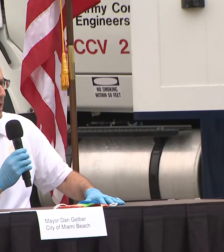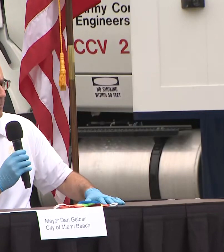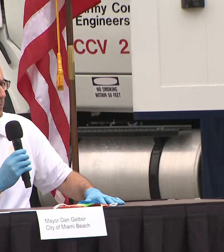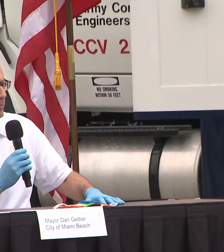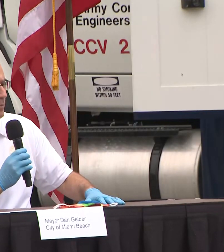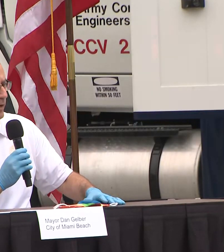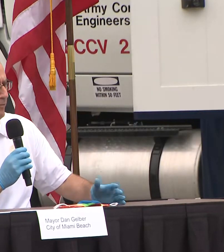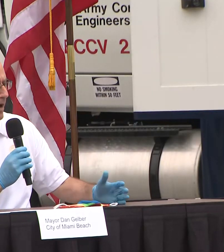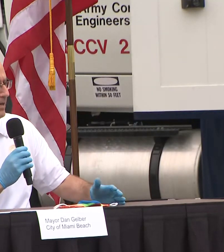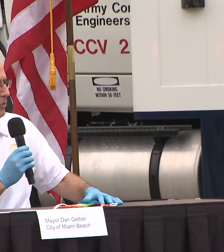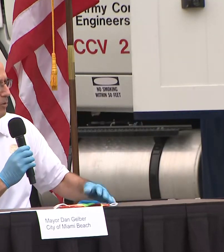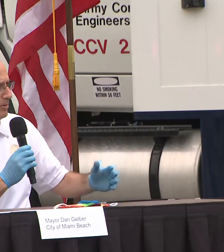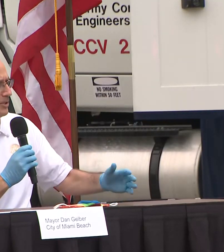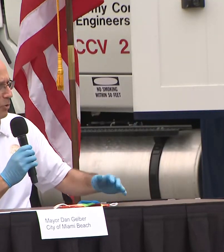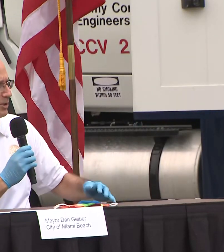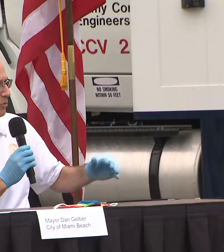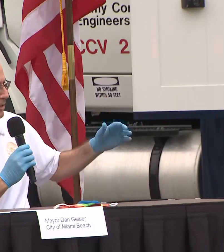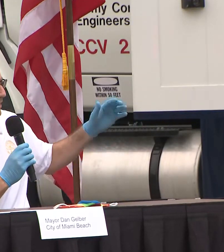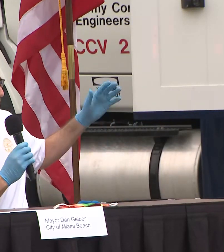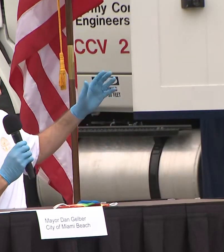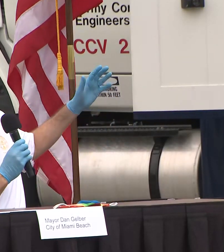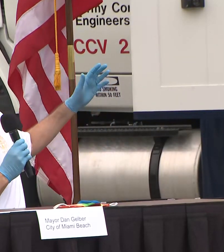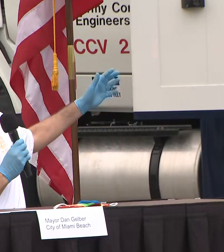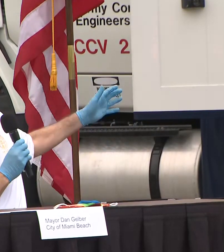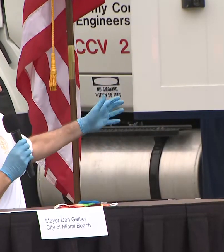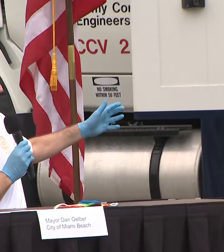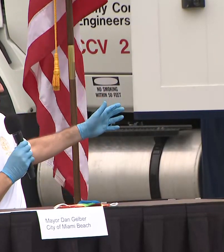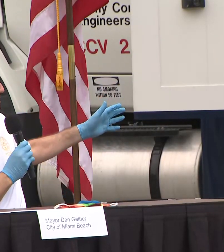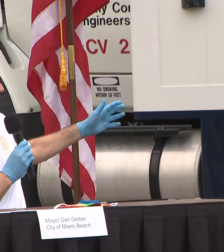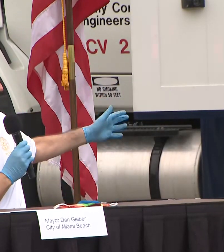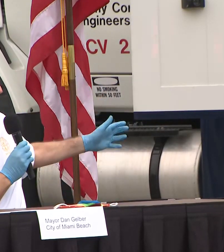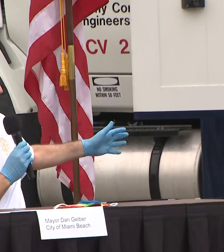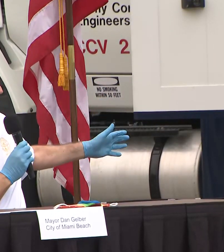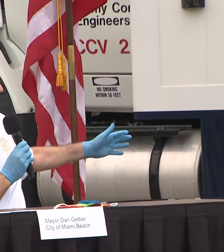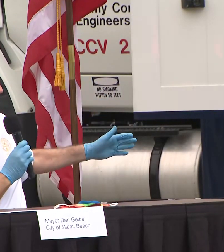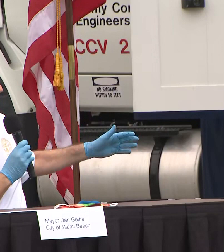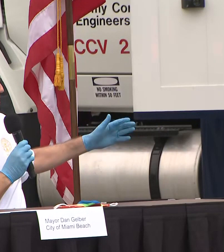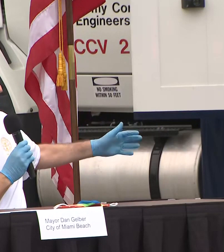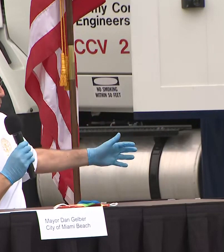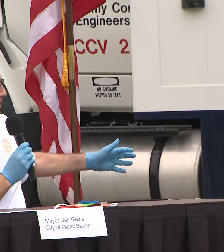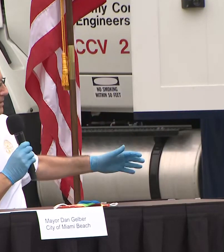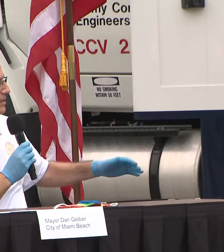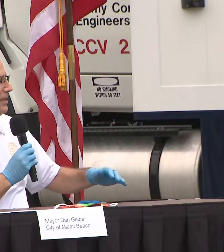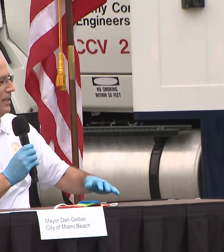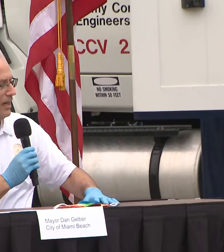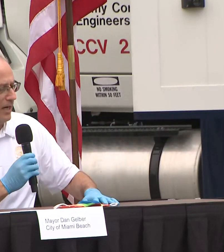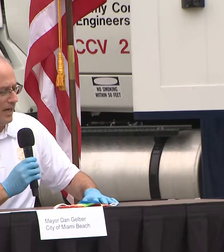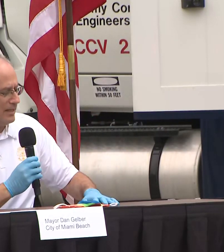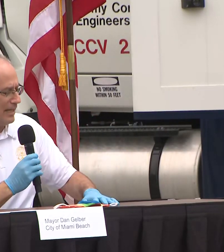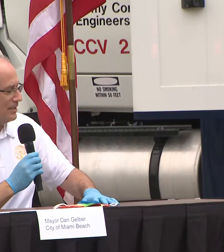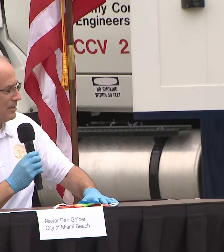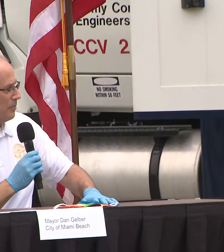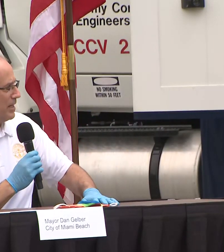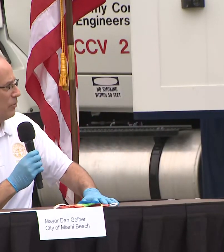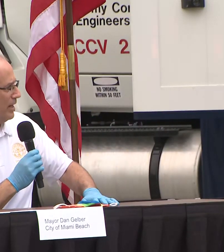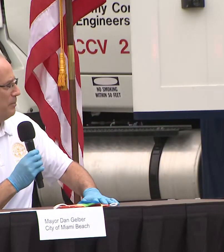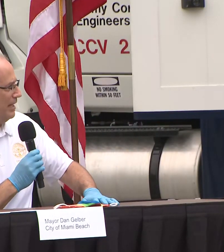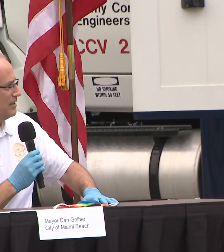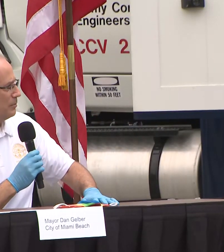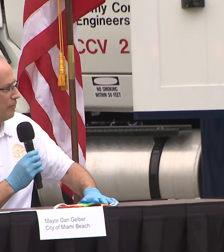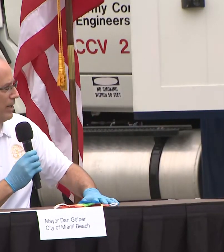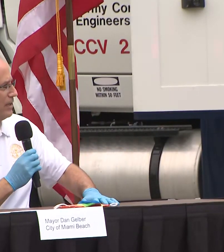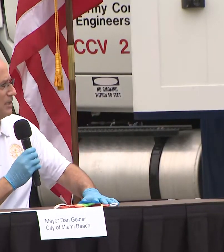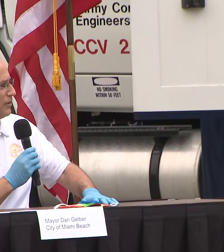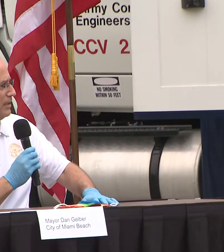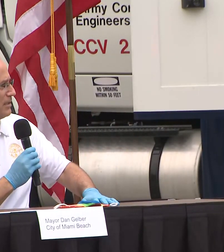we find a way we're resourceful we're going to convert a convention center into a hospital in a couple weeks that's something quite